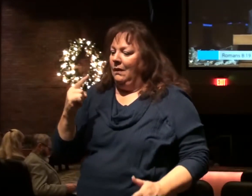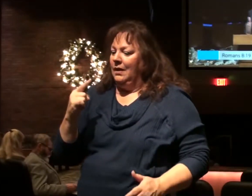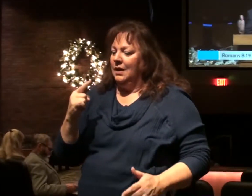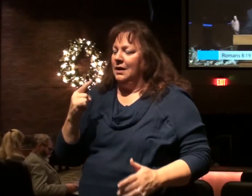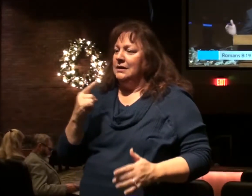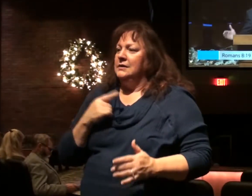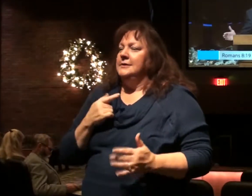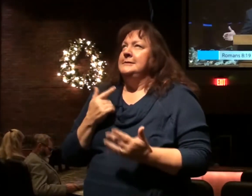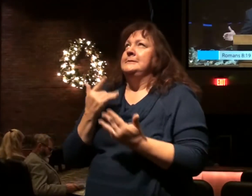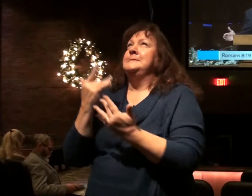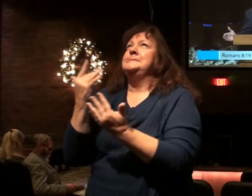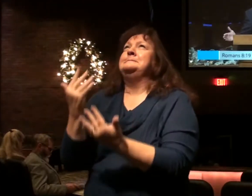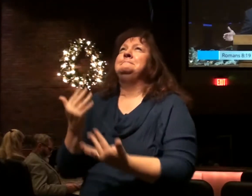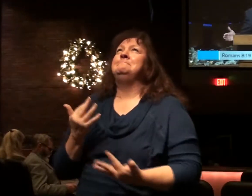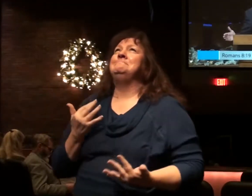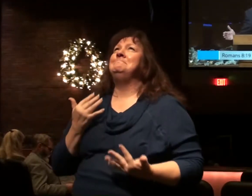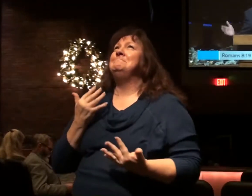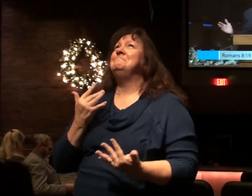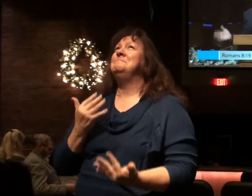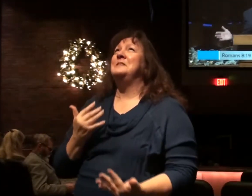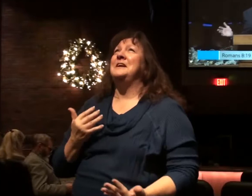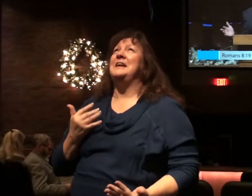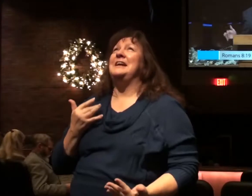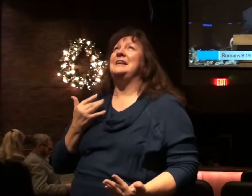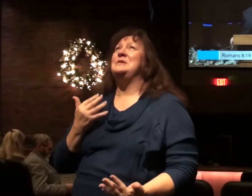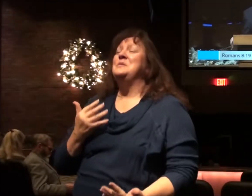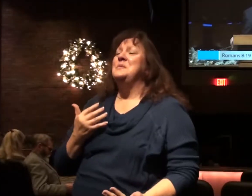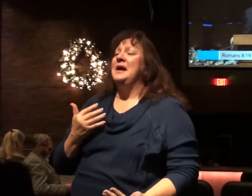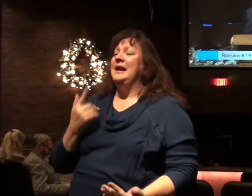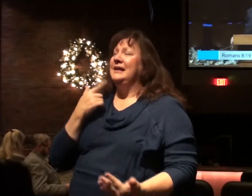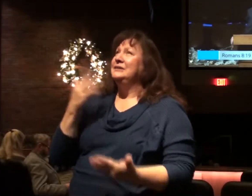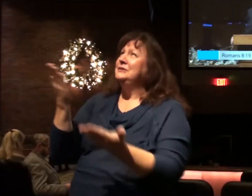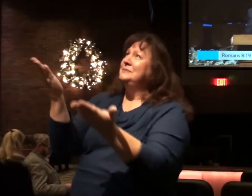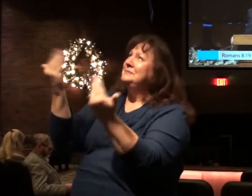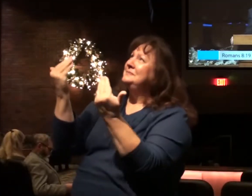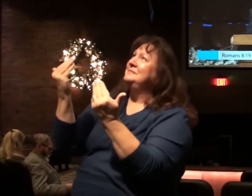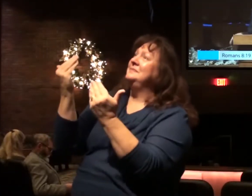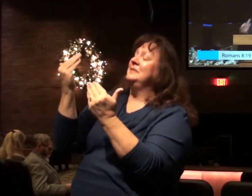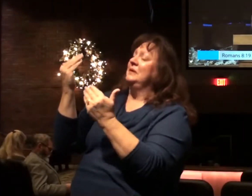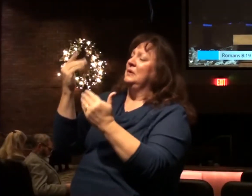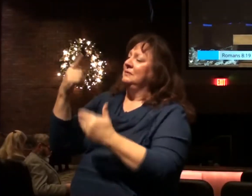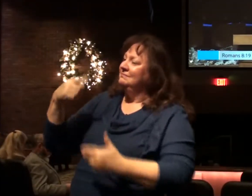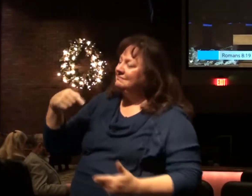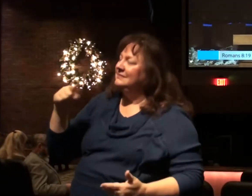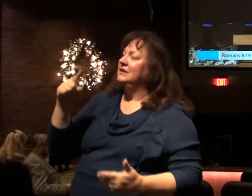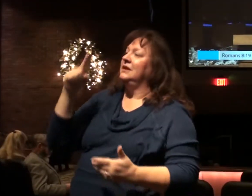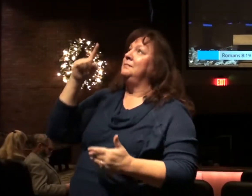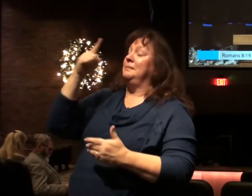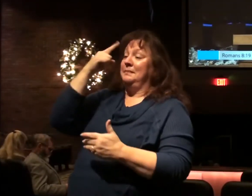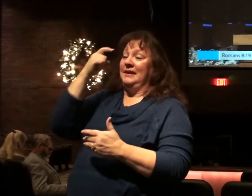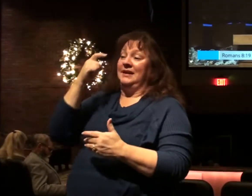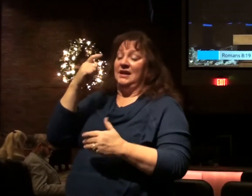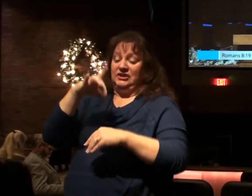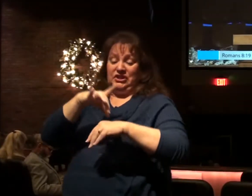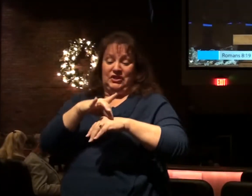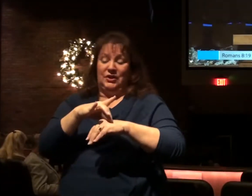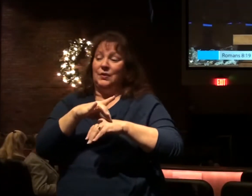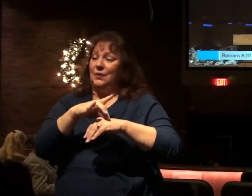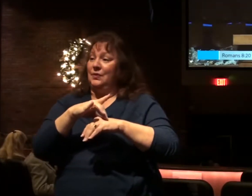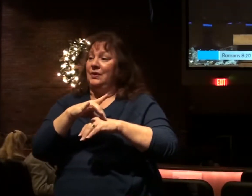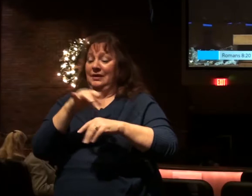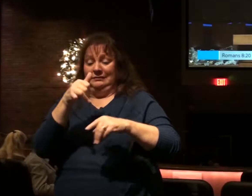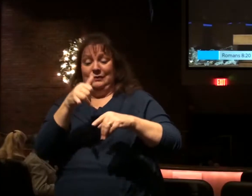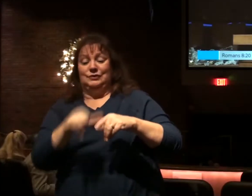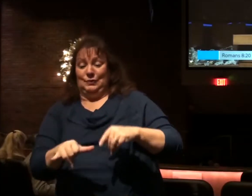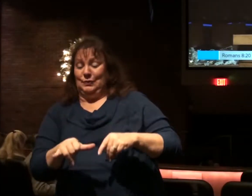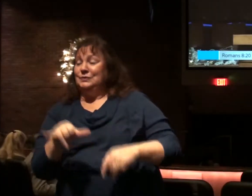longing of the creation waits for the revealing of the sons of God. For the creation was subjected to